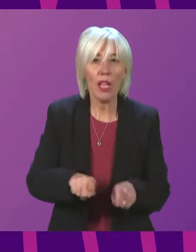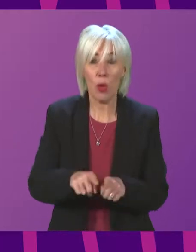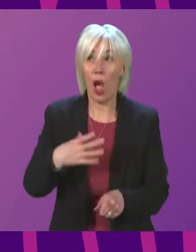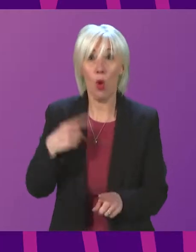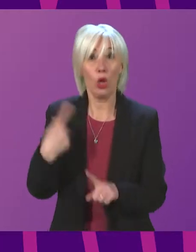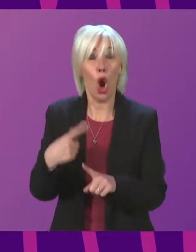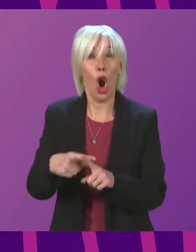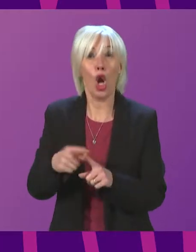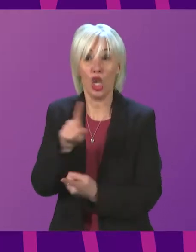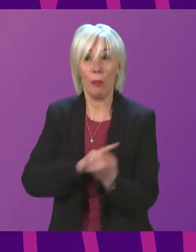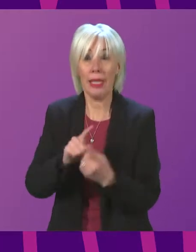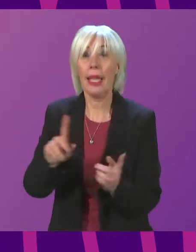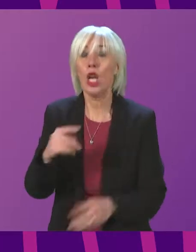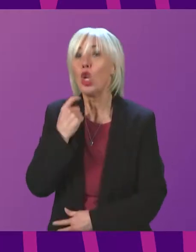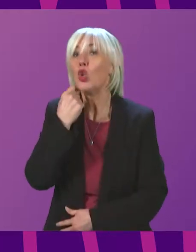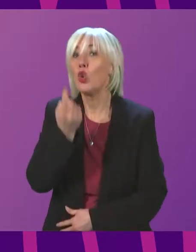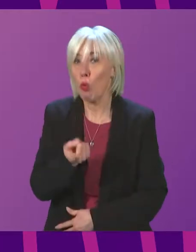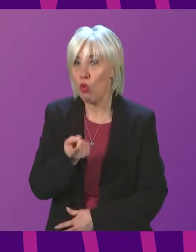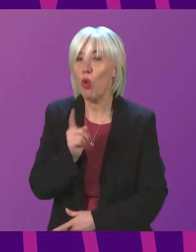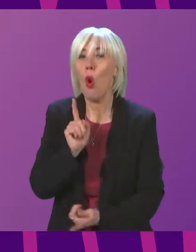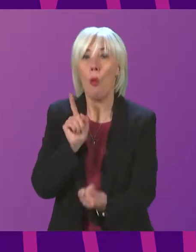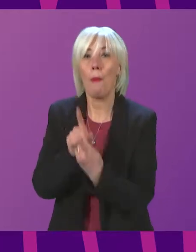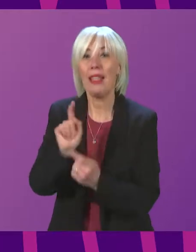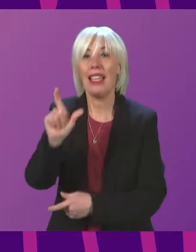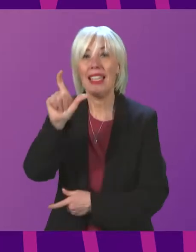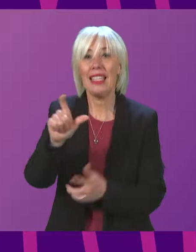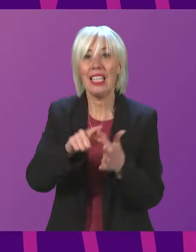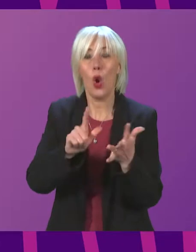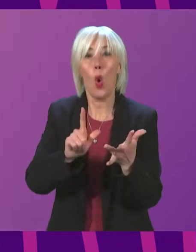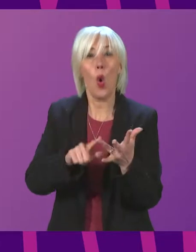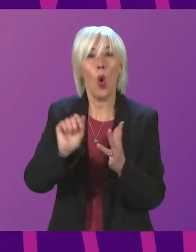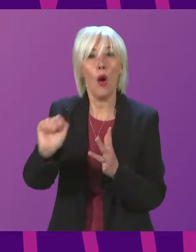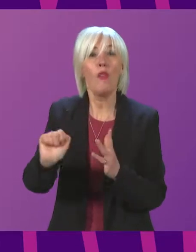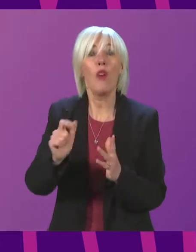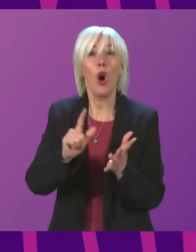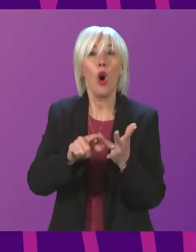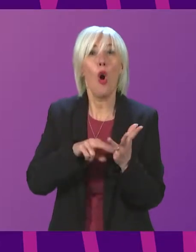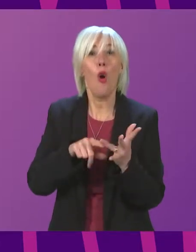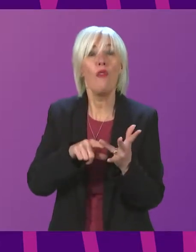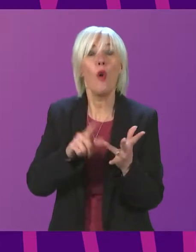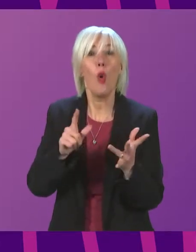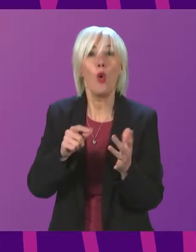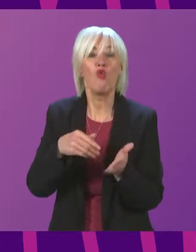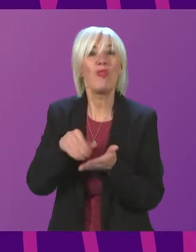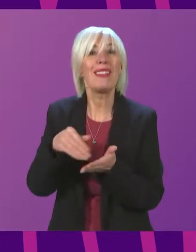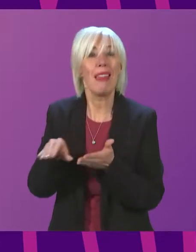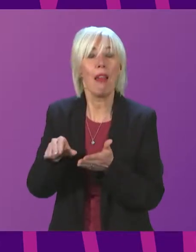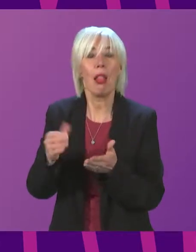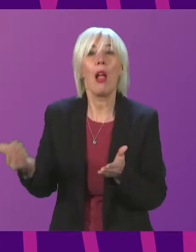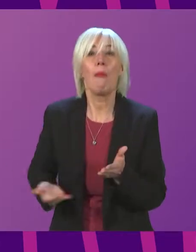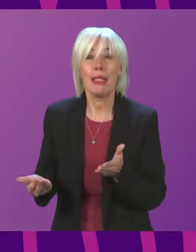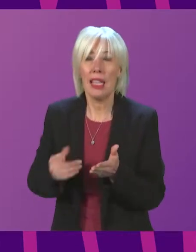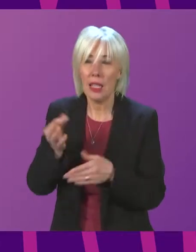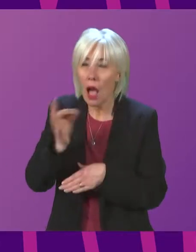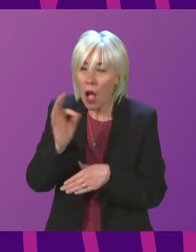company and we will speak tomorrow to Adrian Letts, the CEO of Ovo's retail energy business where I will seek clarity on the potential